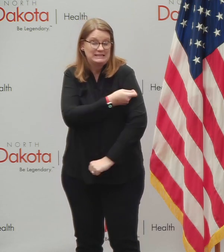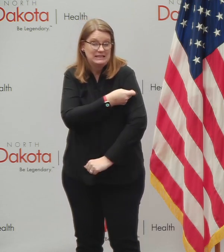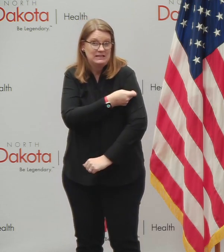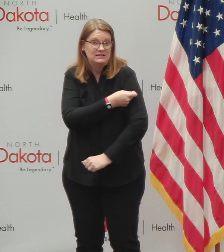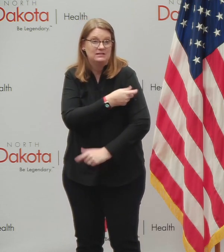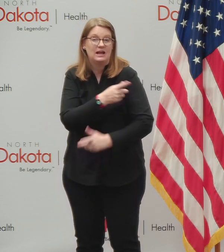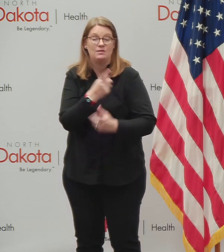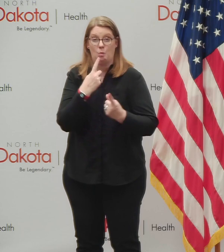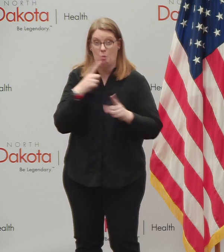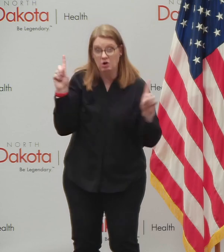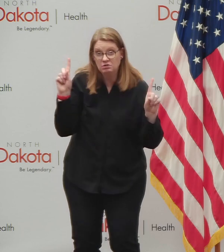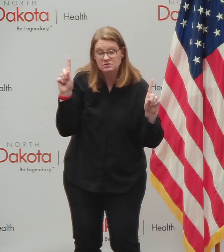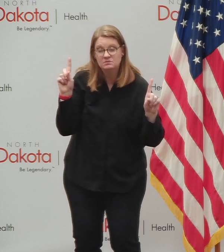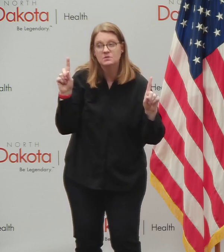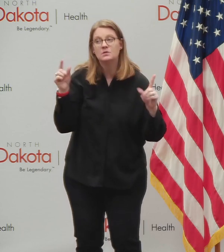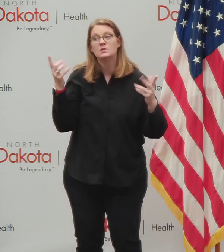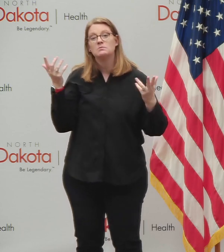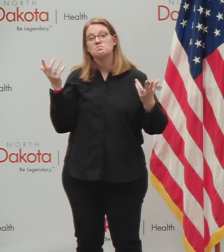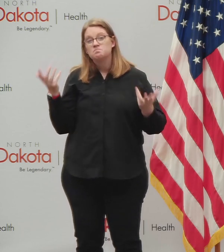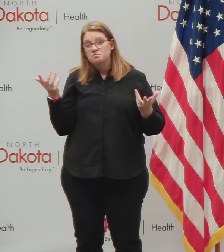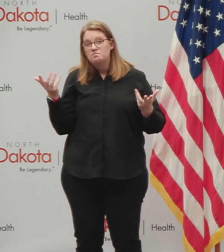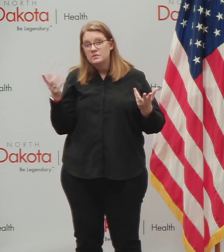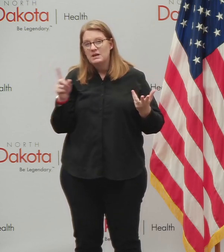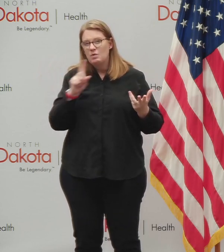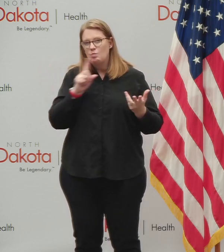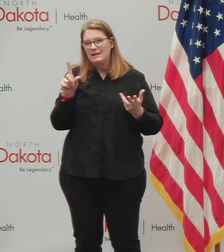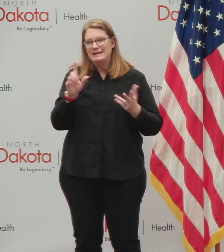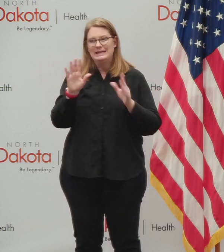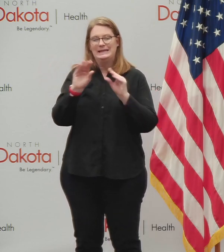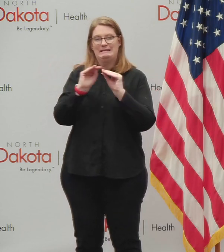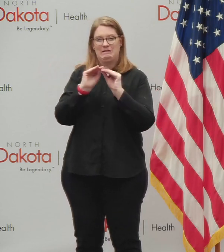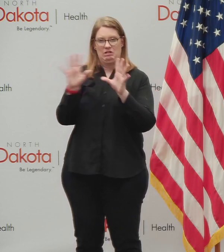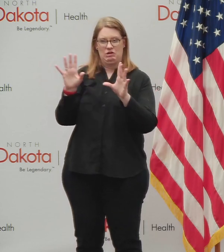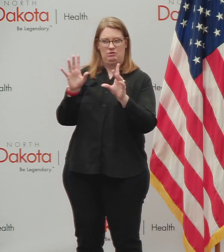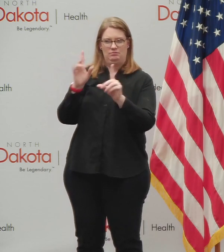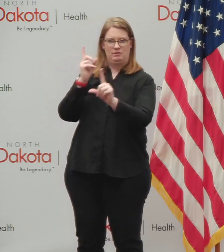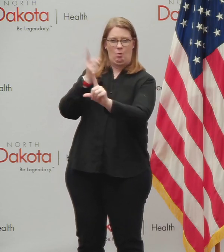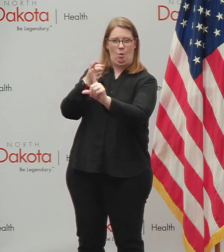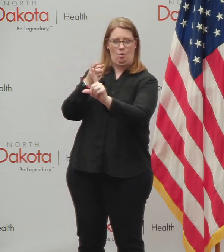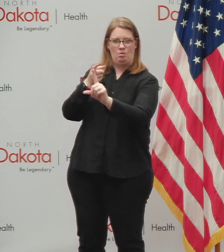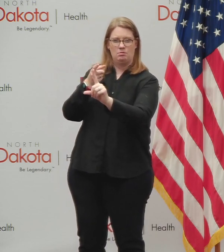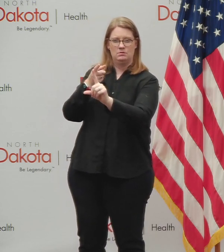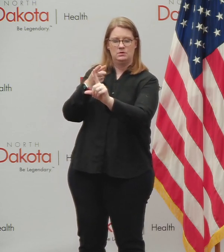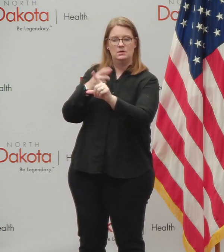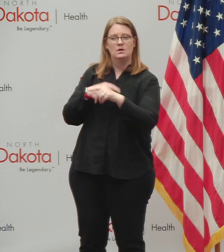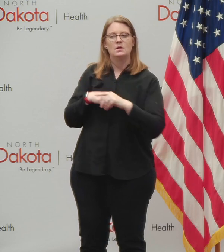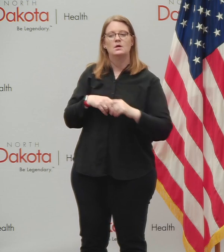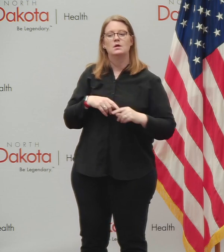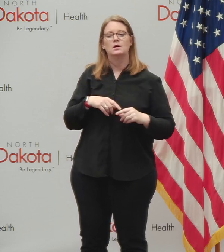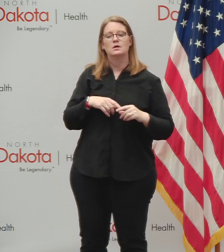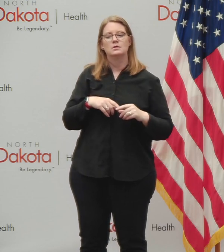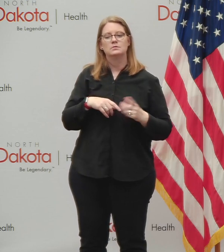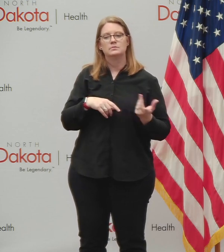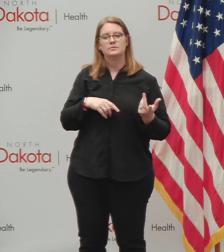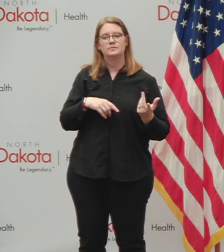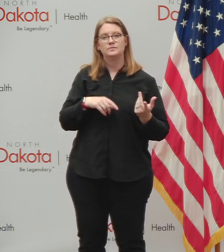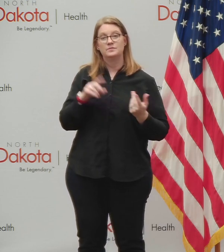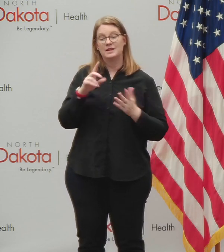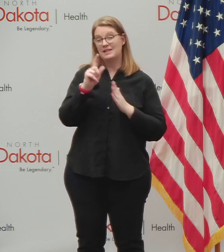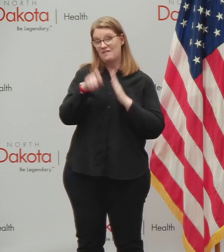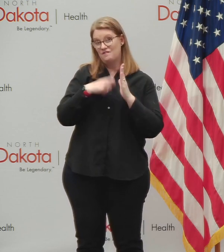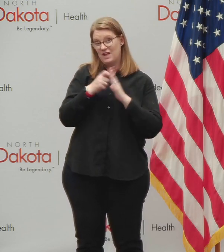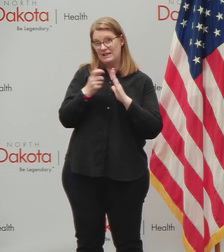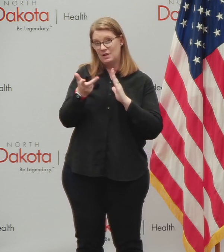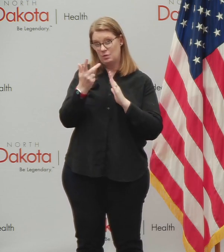uh, the, the, uh, they've got a very clear target that they're shooting at and the cases, the size of the phase three